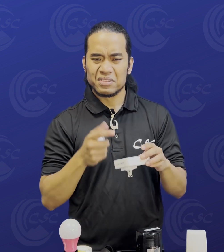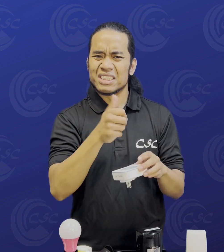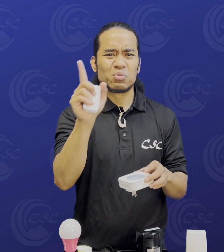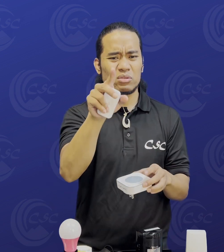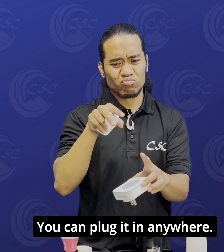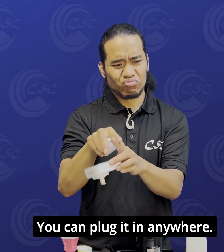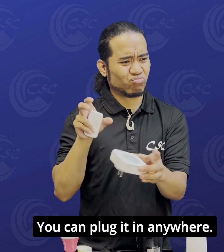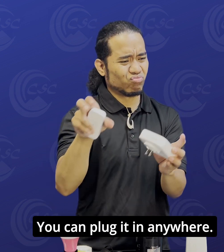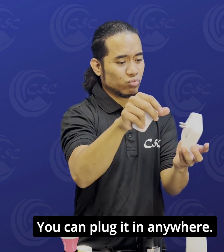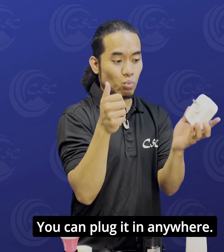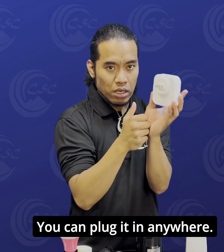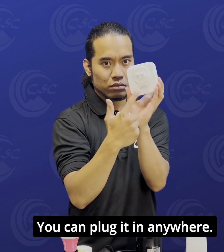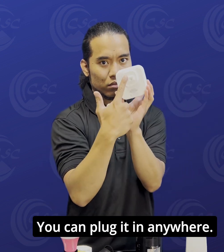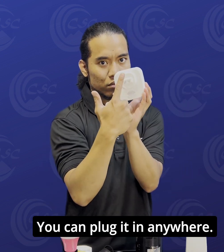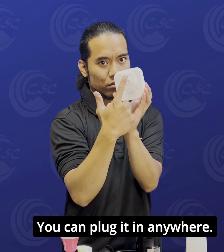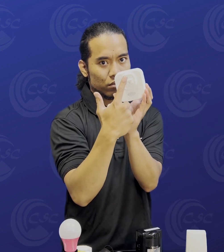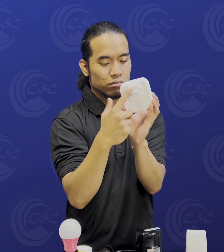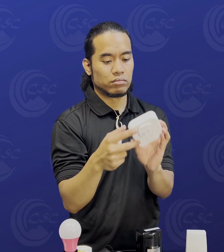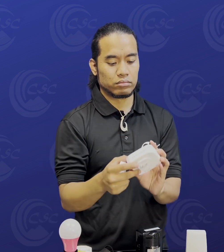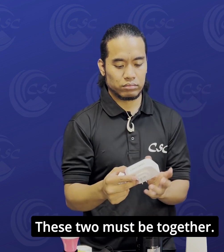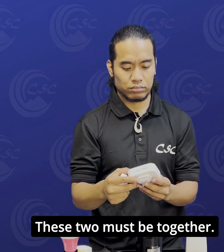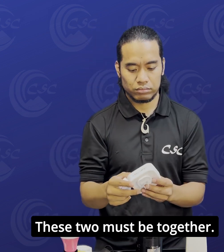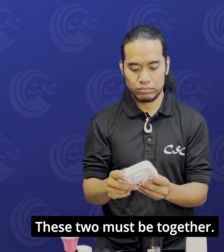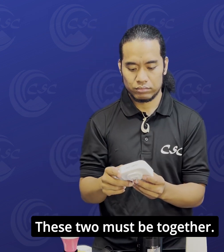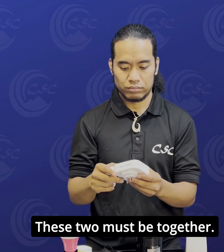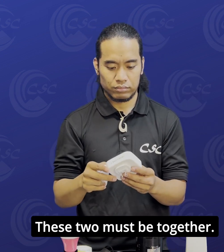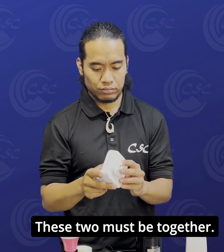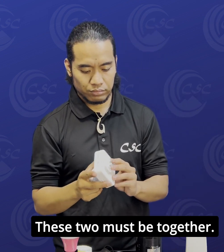You can plug it in anywhere. These two must be together.